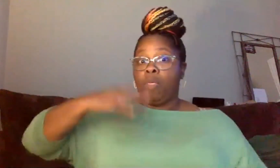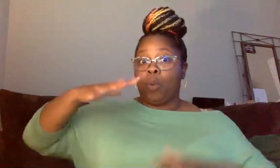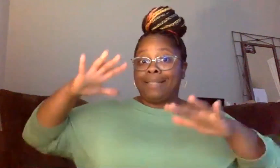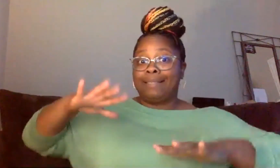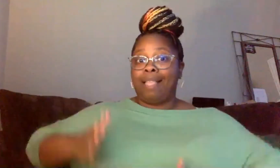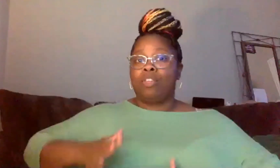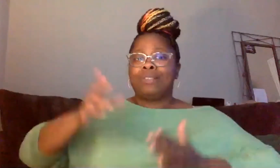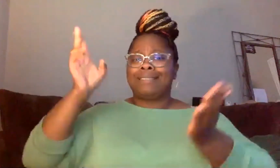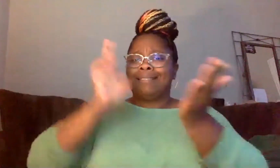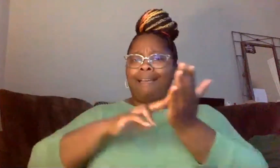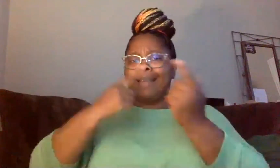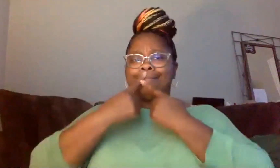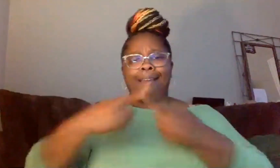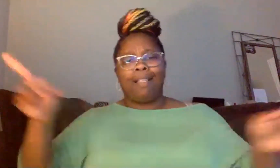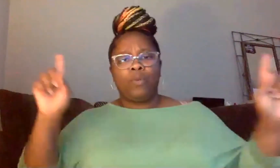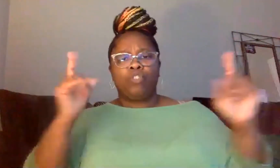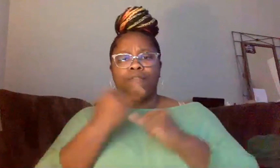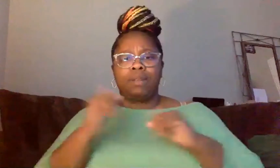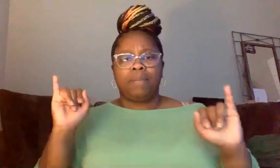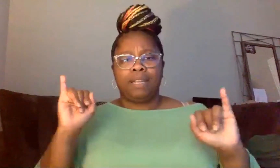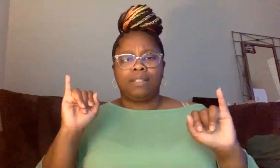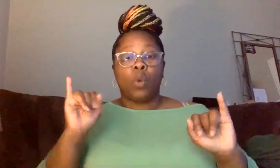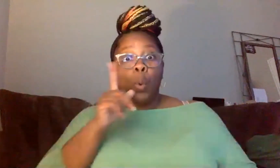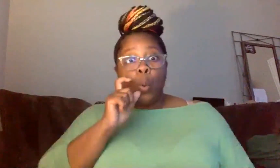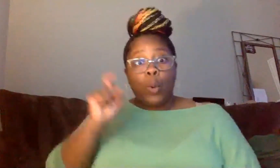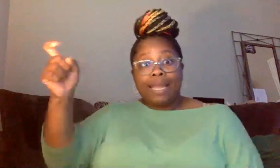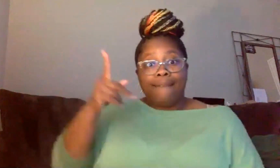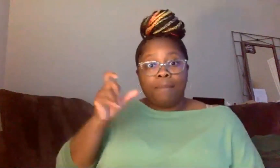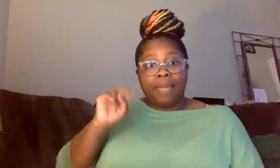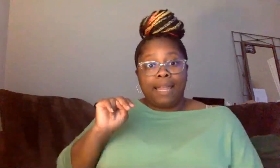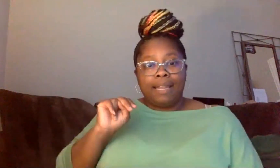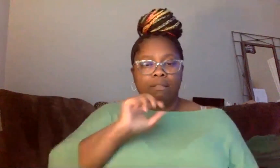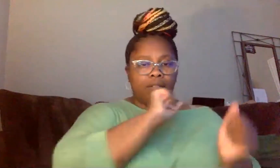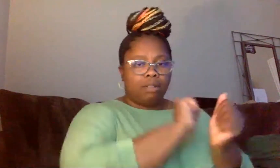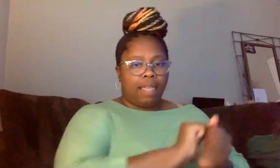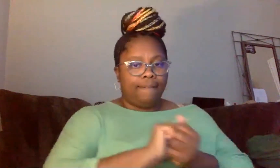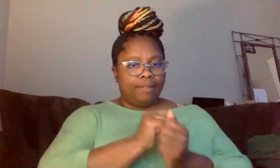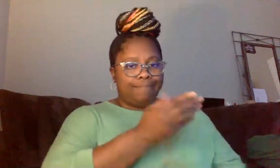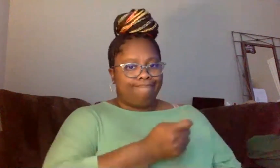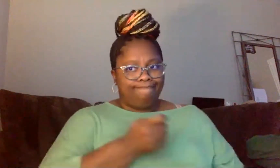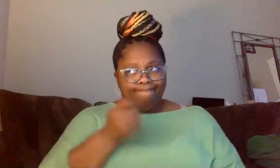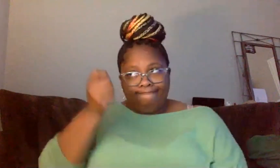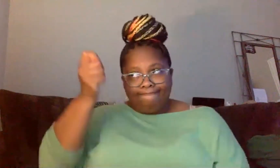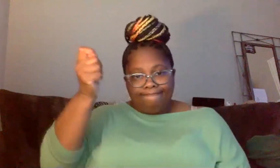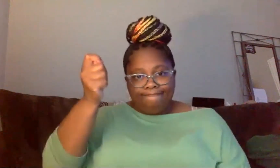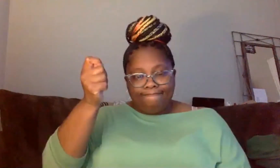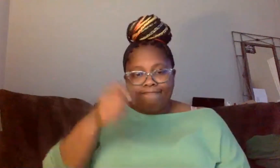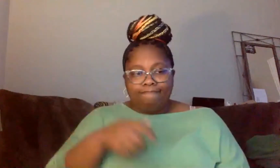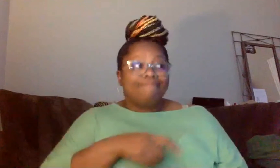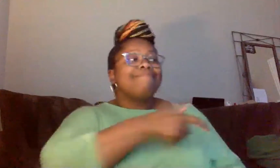the reality is it was their slaves that passed them the pen. So until we address them, until people admit it,